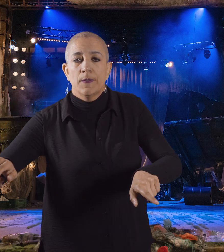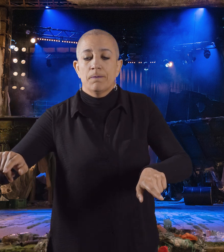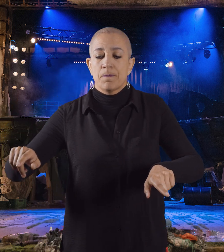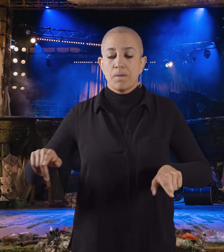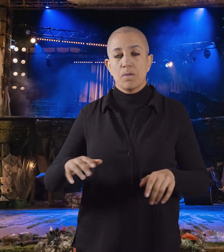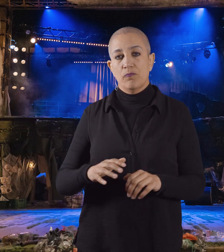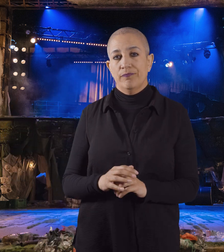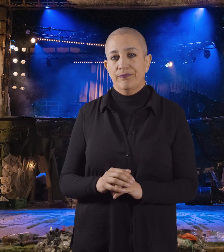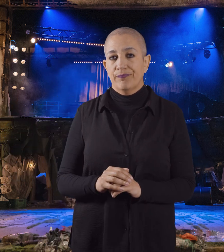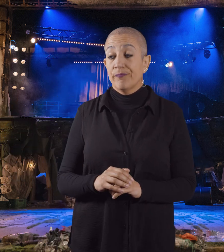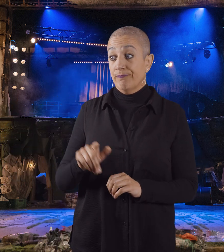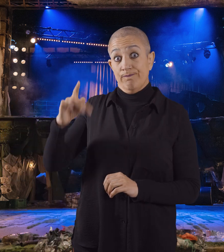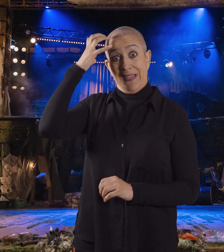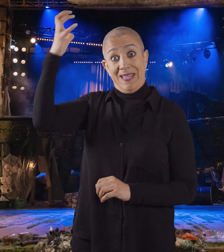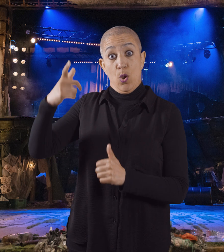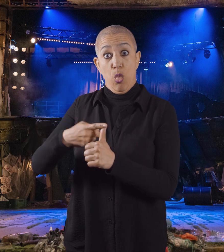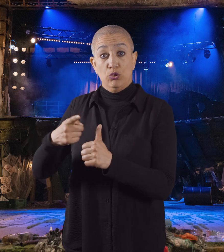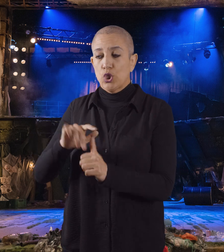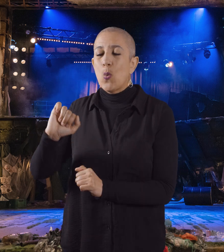son, is guided by Ariel to Prospero.